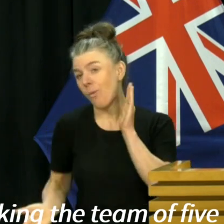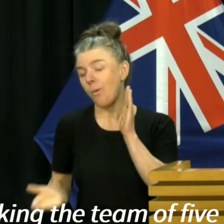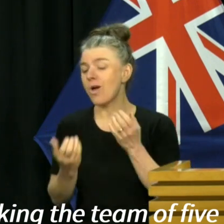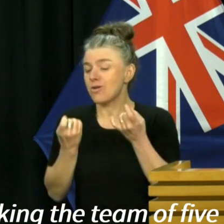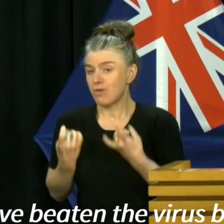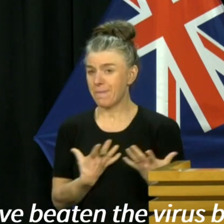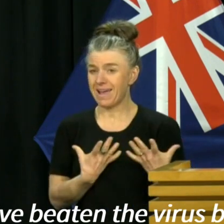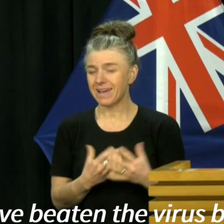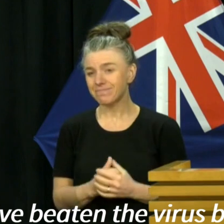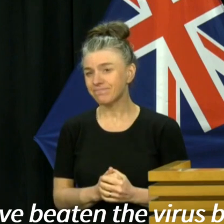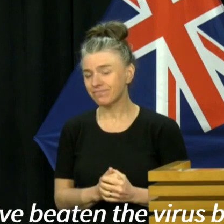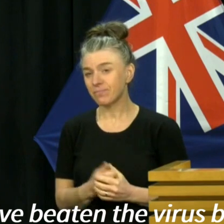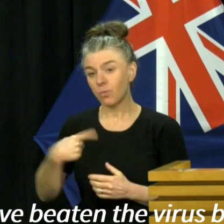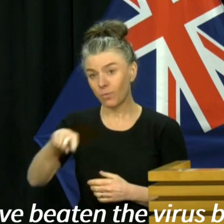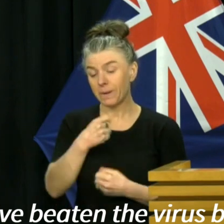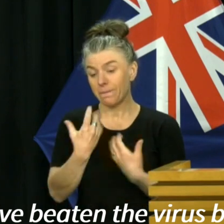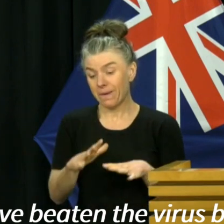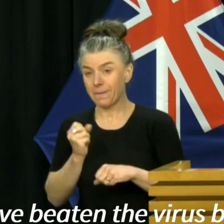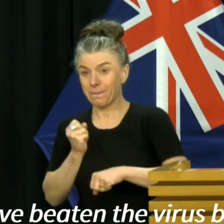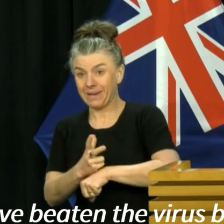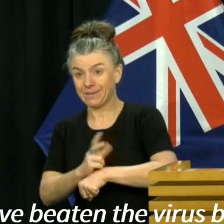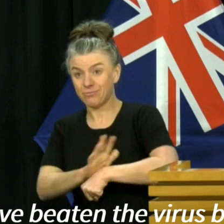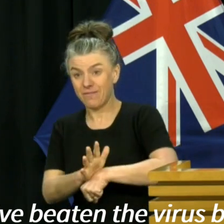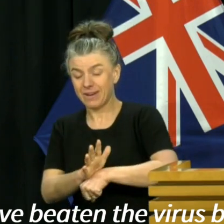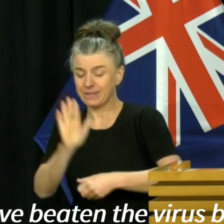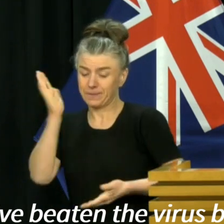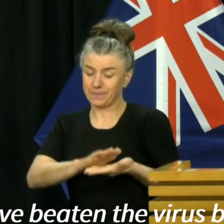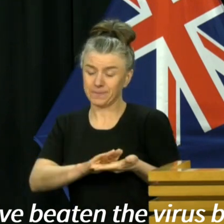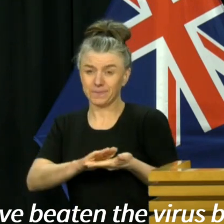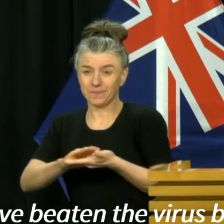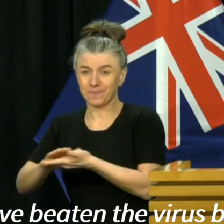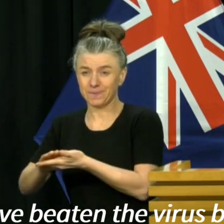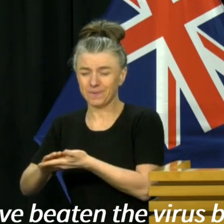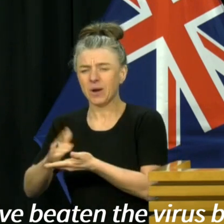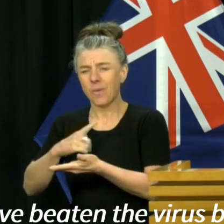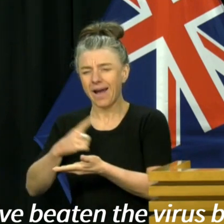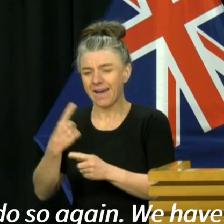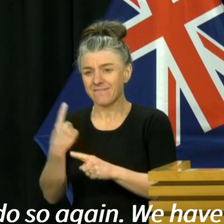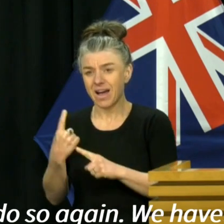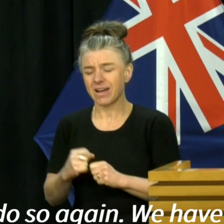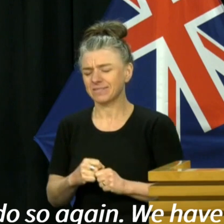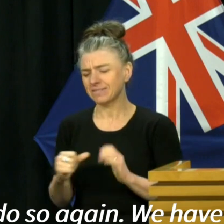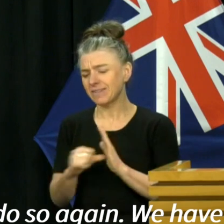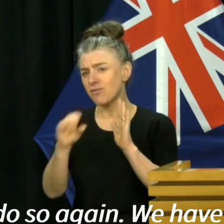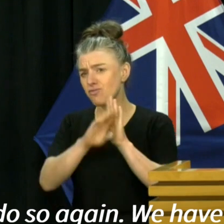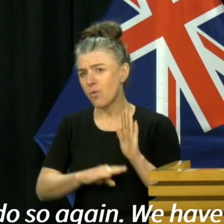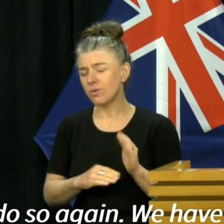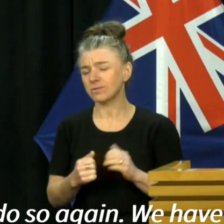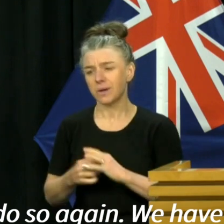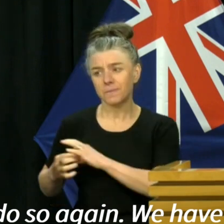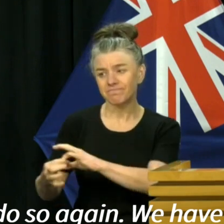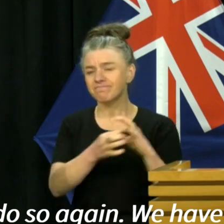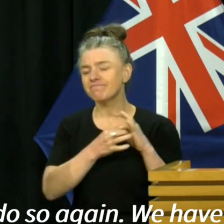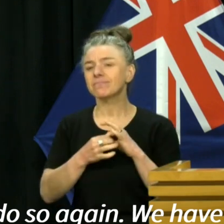well. Together we've beaten the virus before and with fast action and by acting together we can do so again.